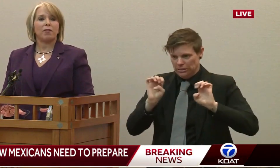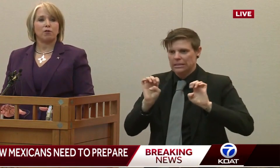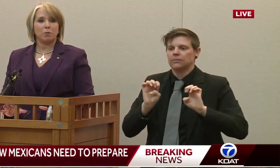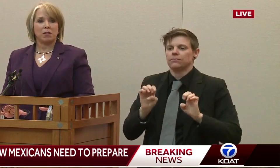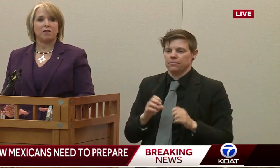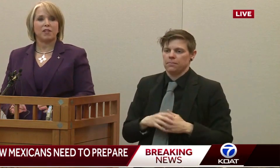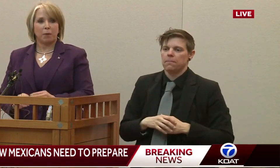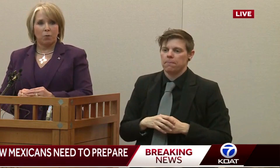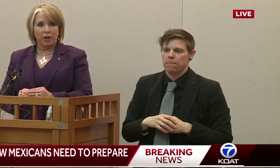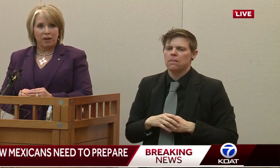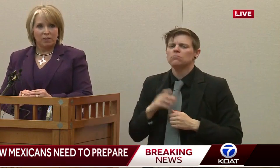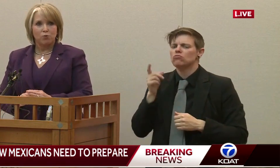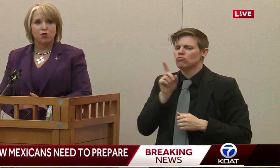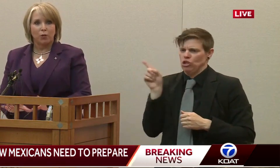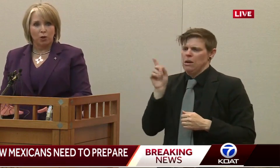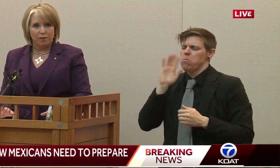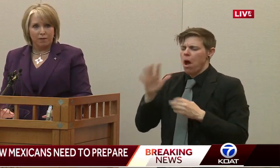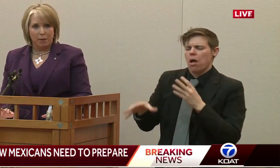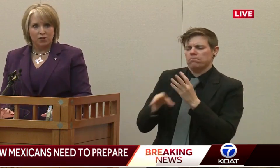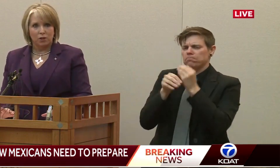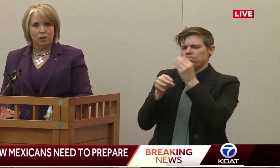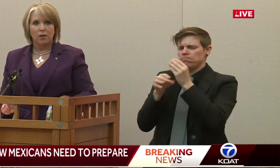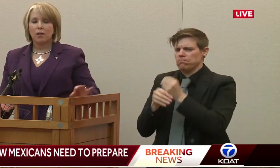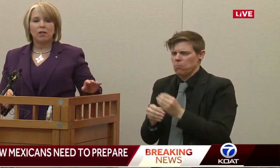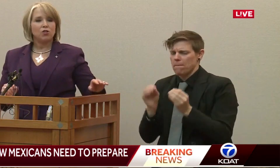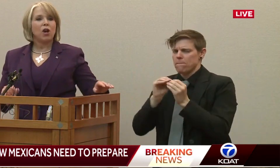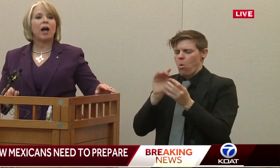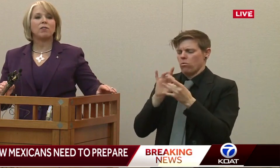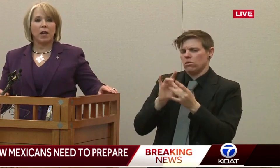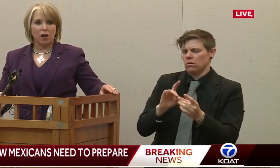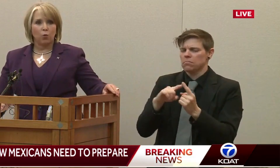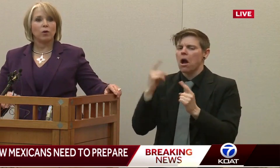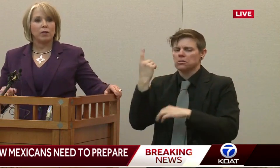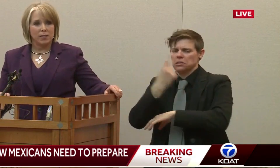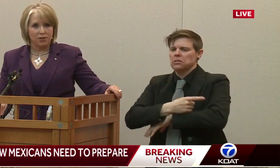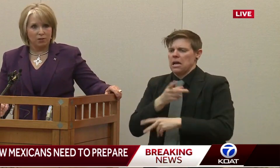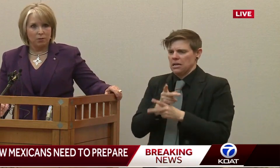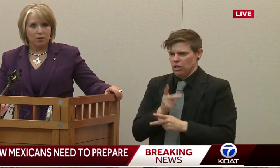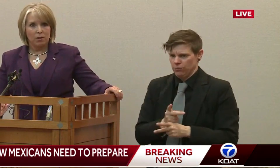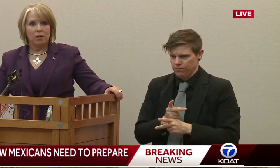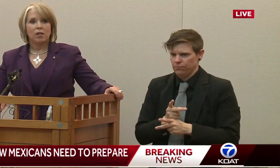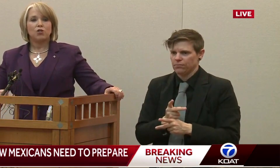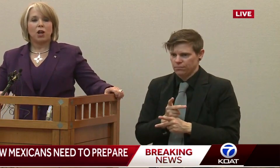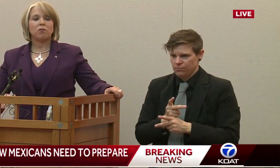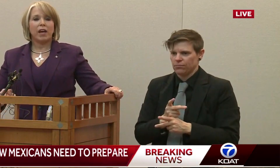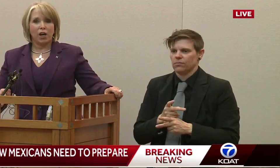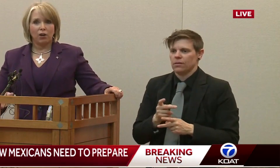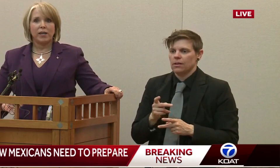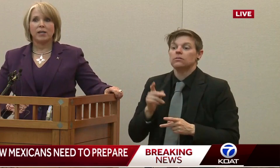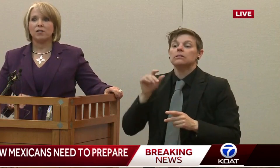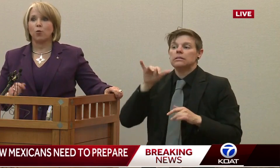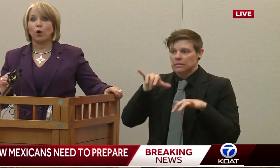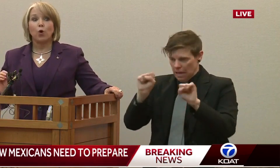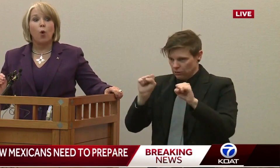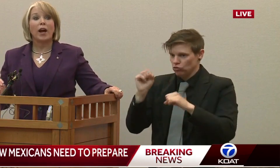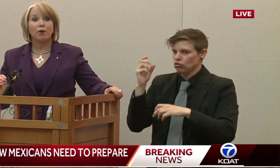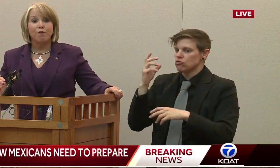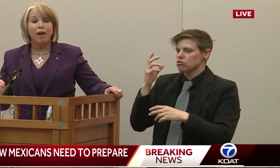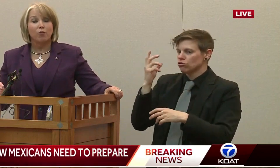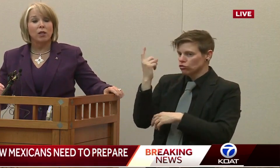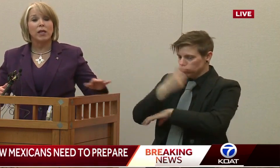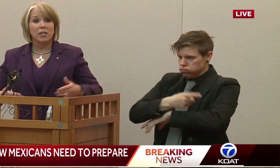she's going to talk about those specifics, but I want you to have some general information. Child care will continue. Child care is